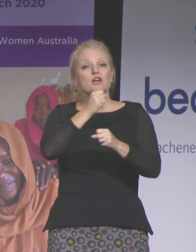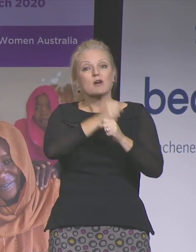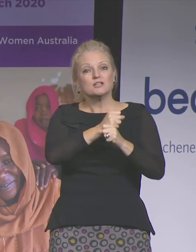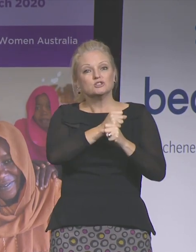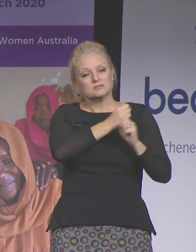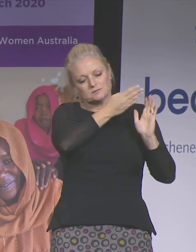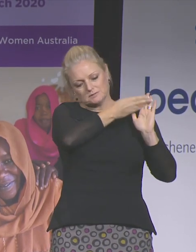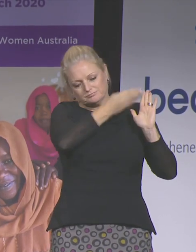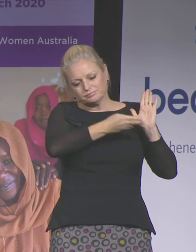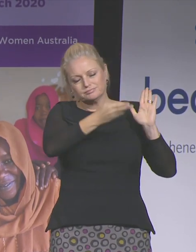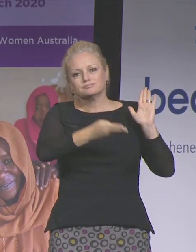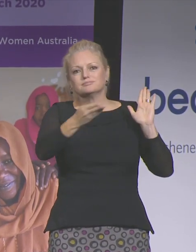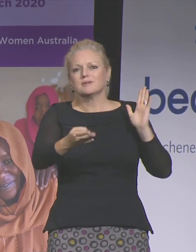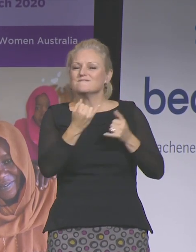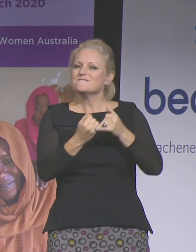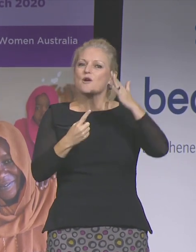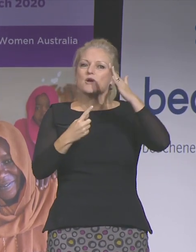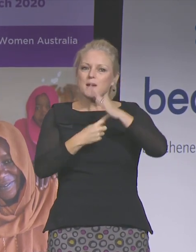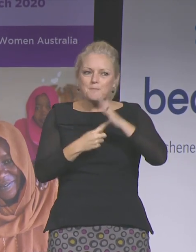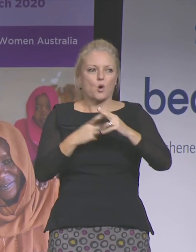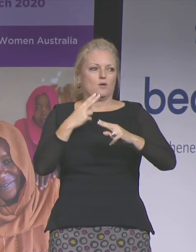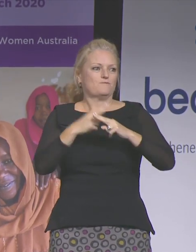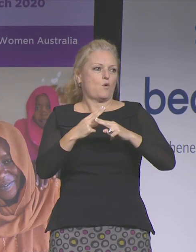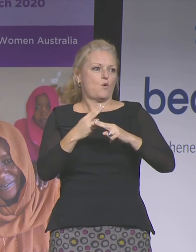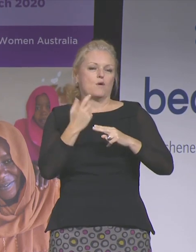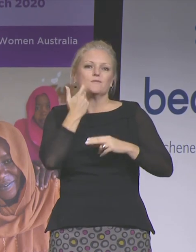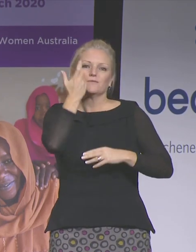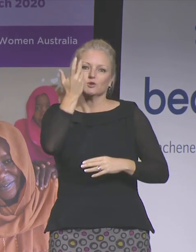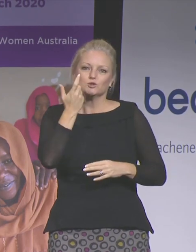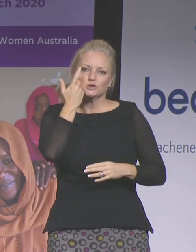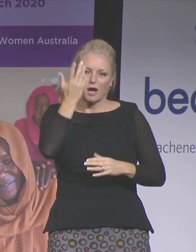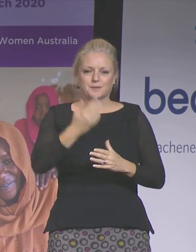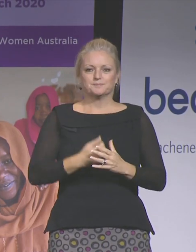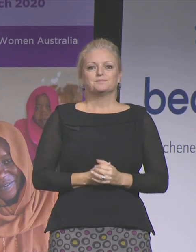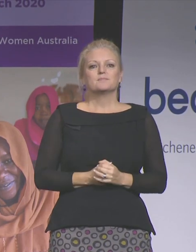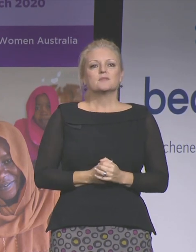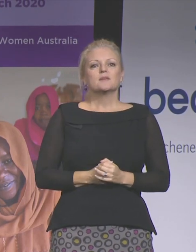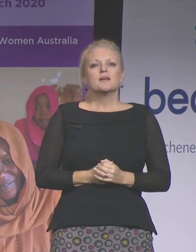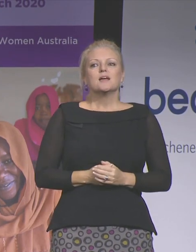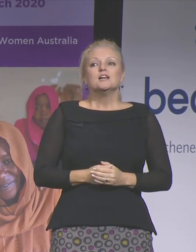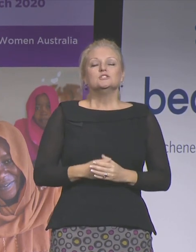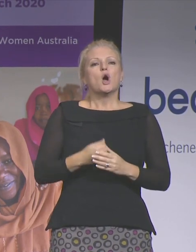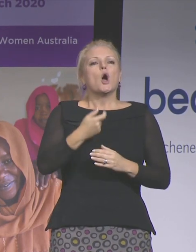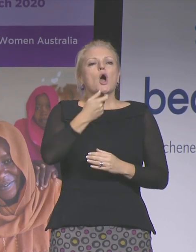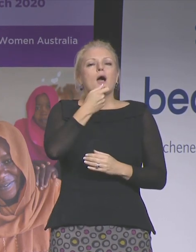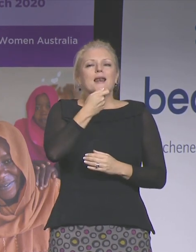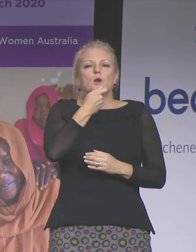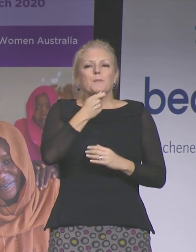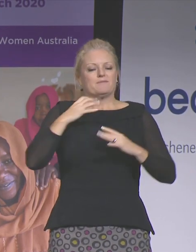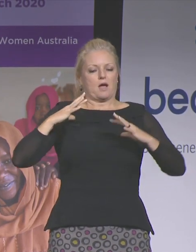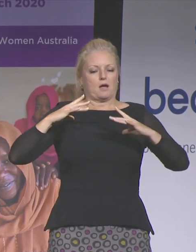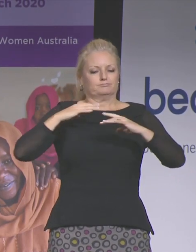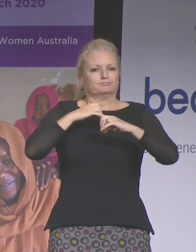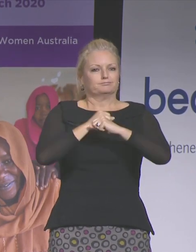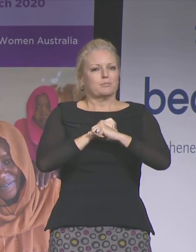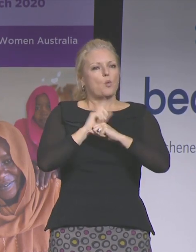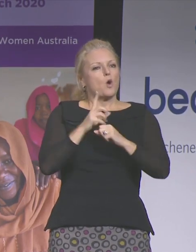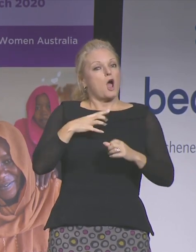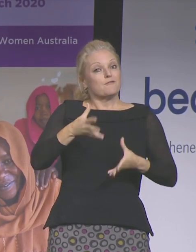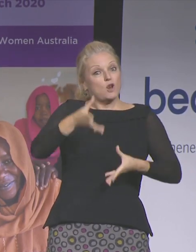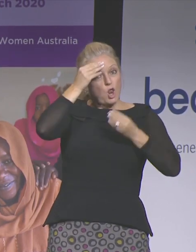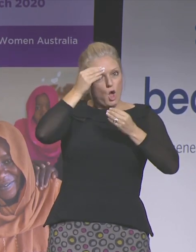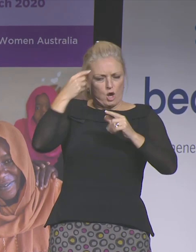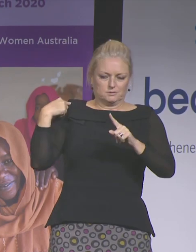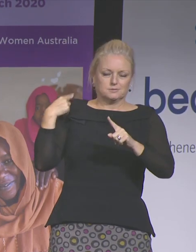progress. So I thought I might finish now with just telling you a few of the things that I've learnt along the way. I mean, I think the most